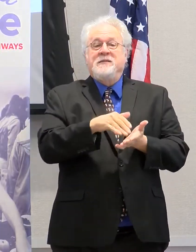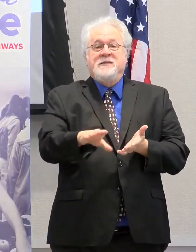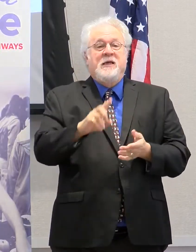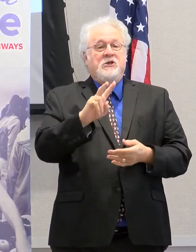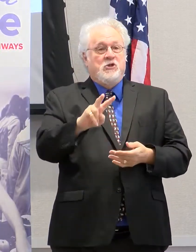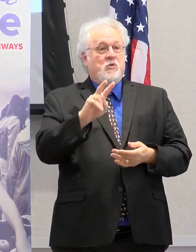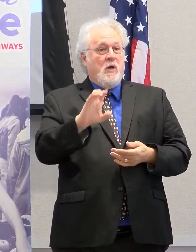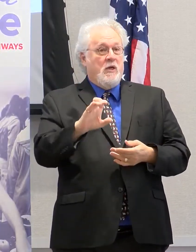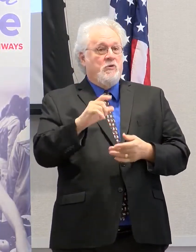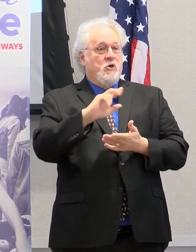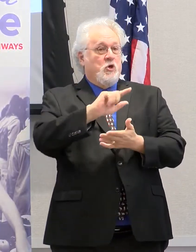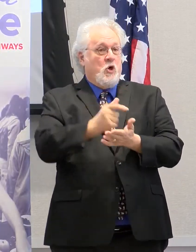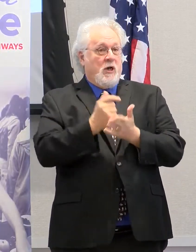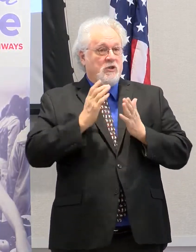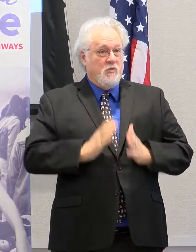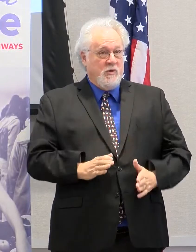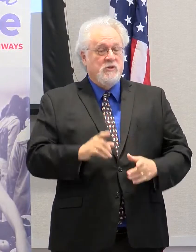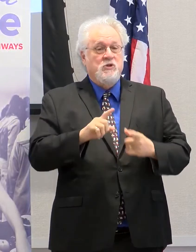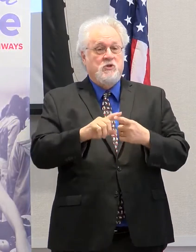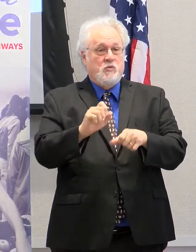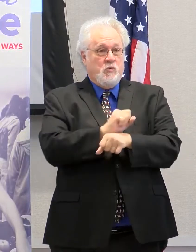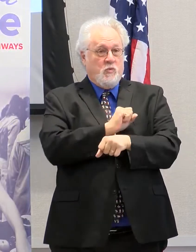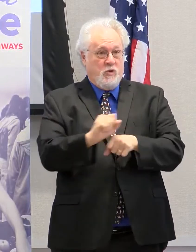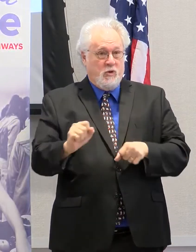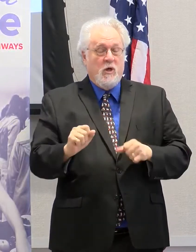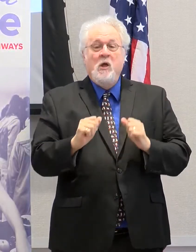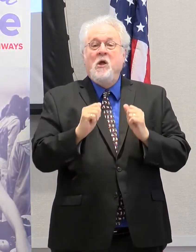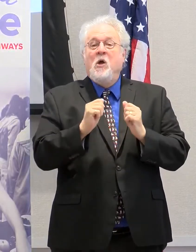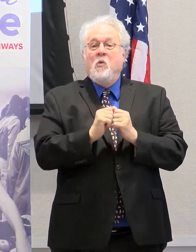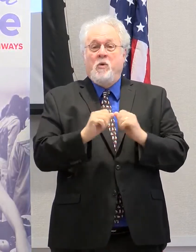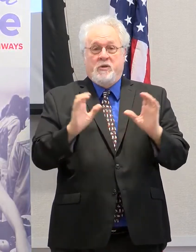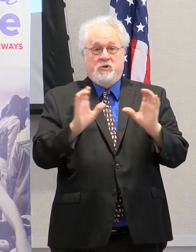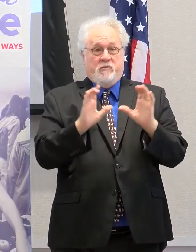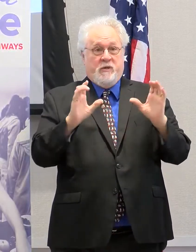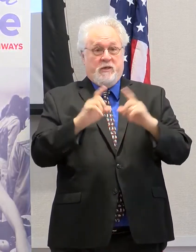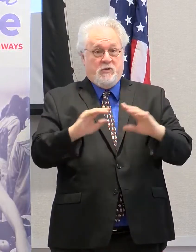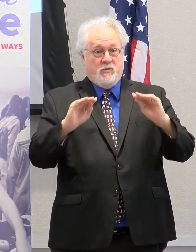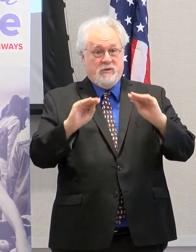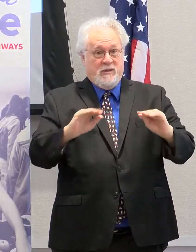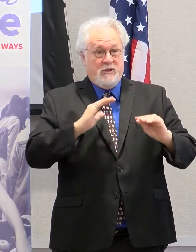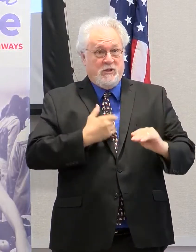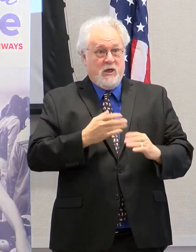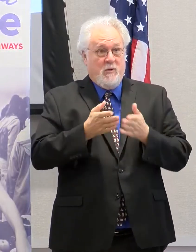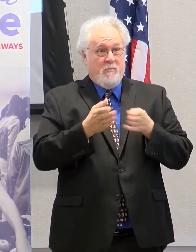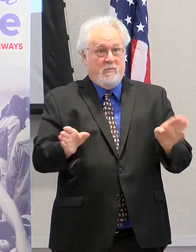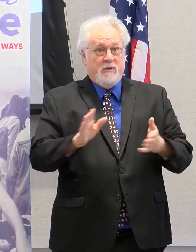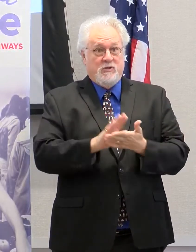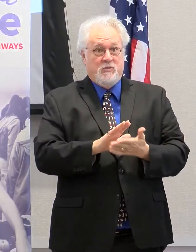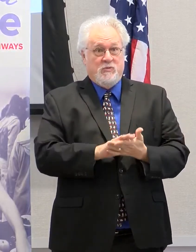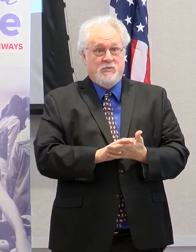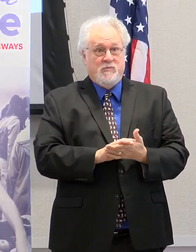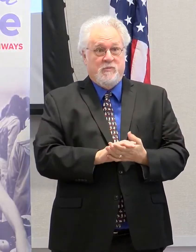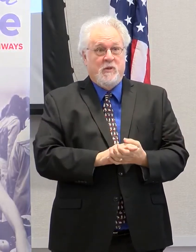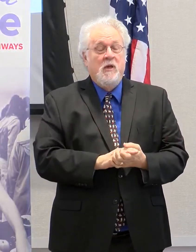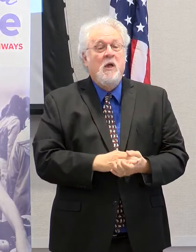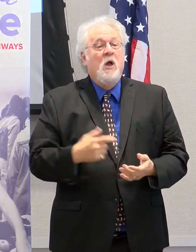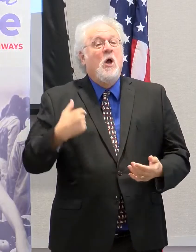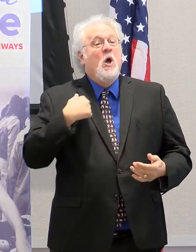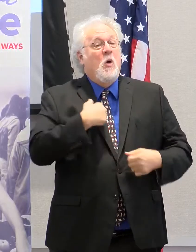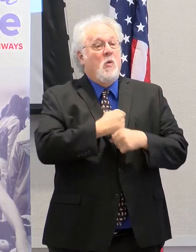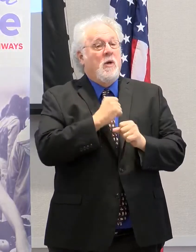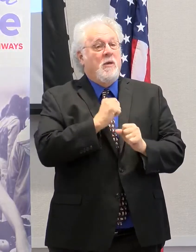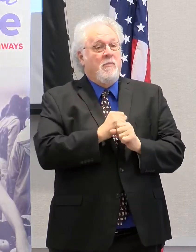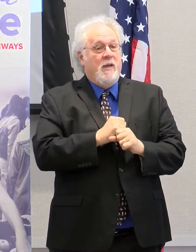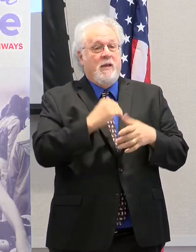almost 200 graduates into the workforce with credentials to teach in our public schools. We created